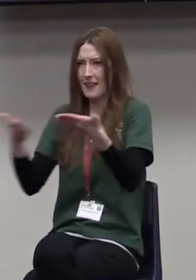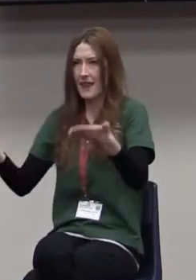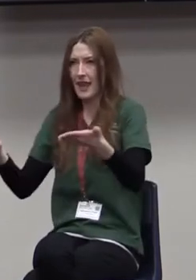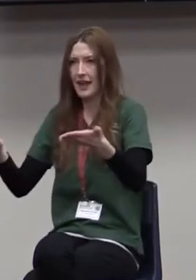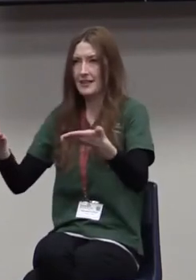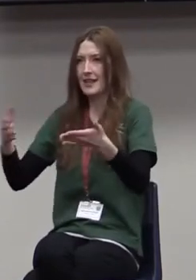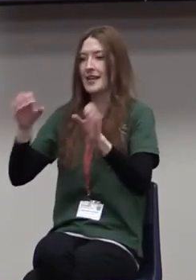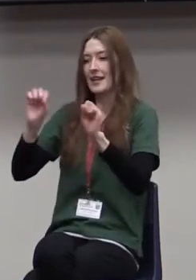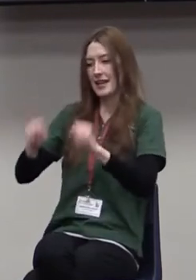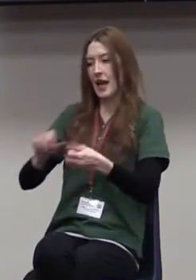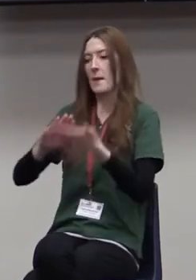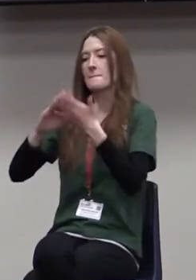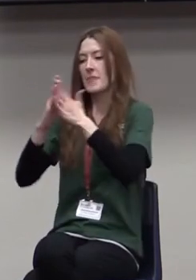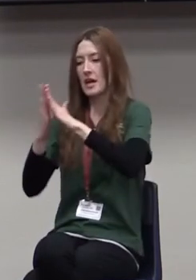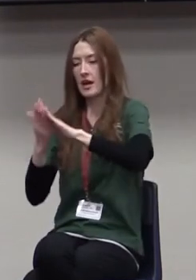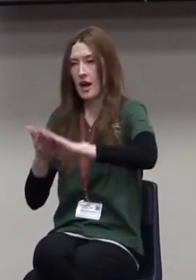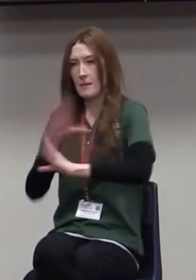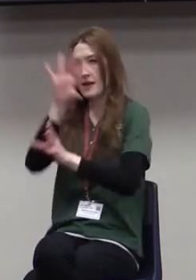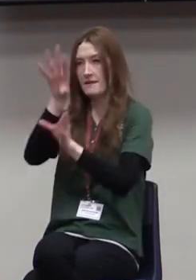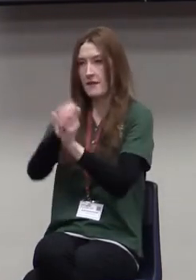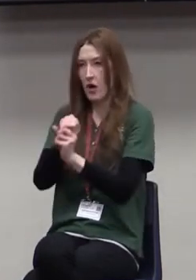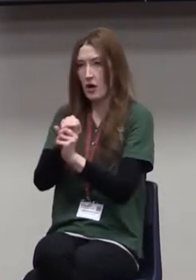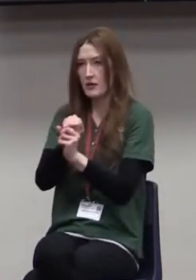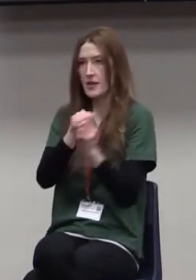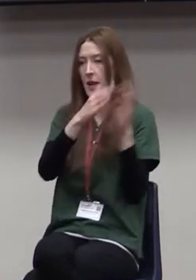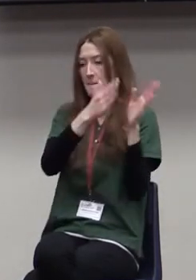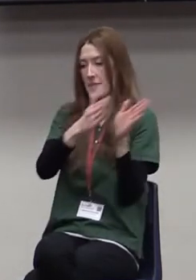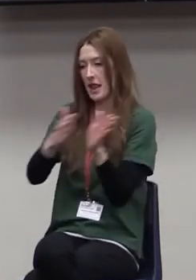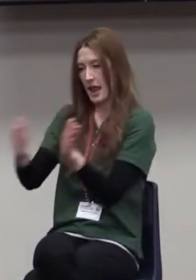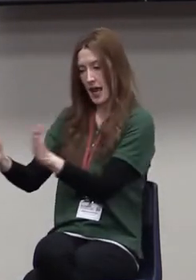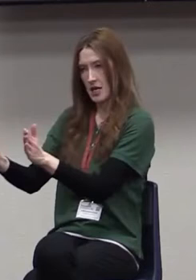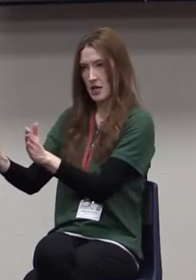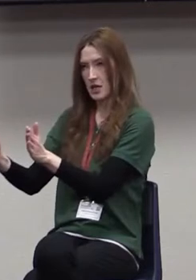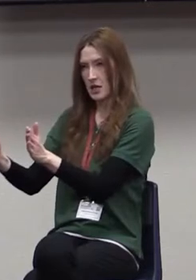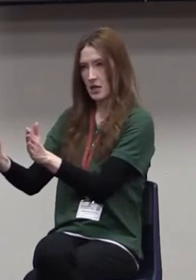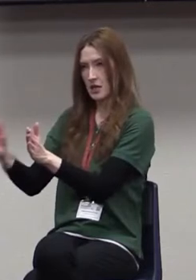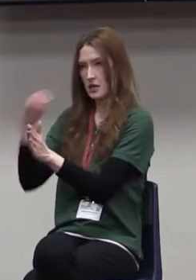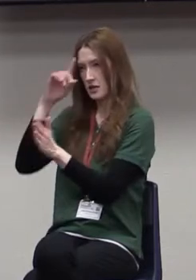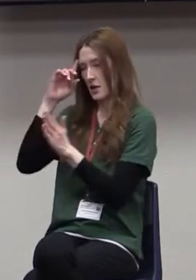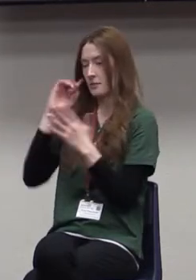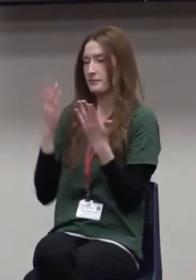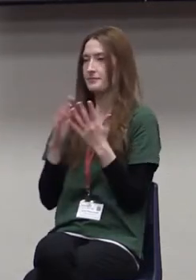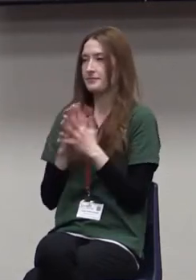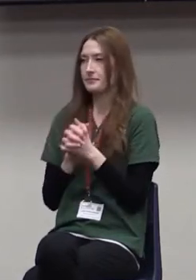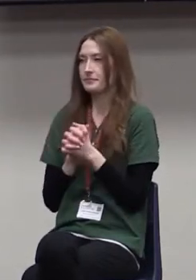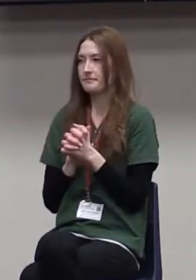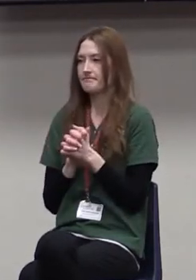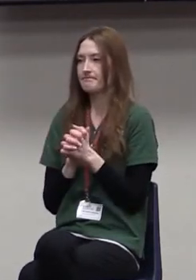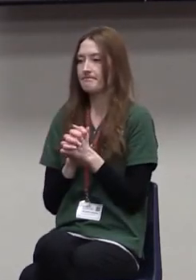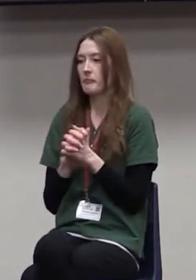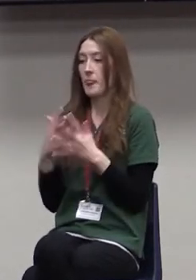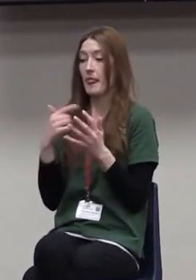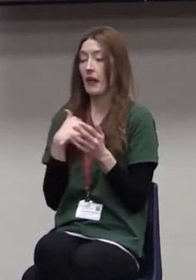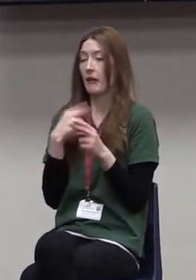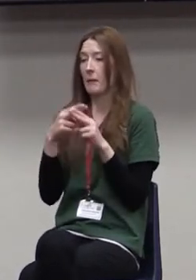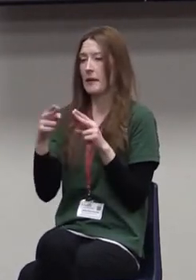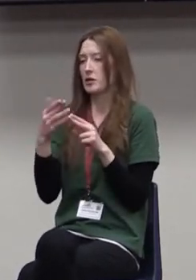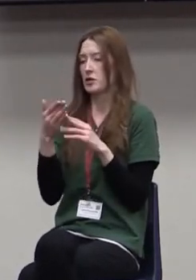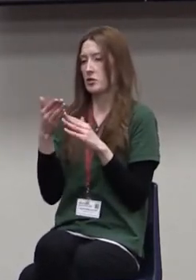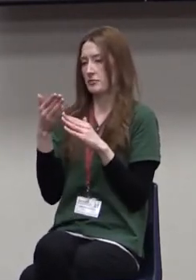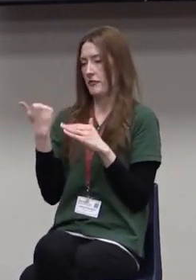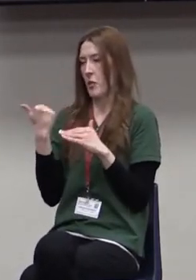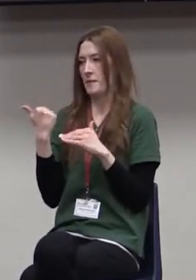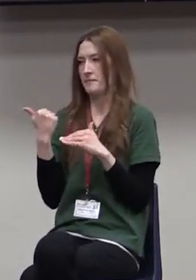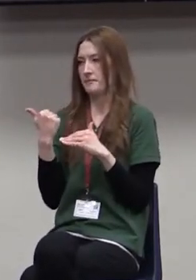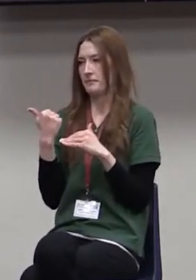a part of the tactical action plan. So I want to share with you a couple of thoughts in regards to how do we do this. And I mentioned earlier the importance